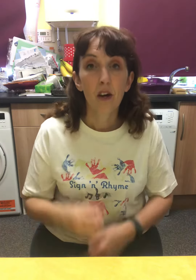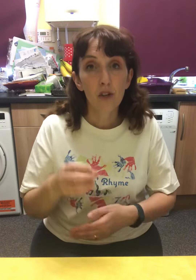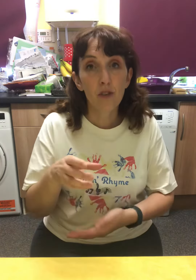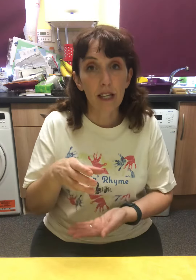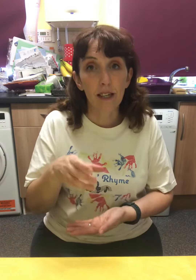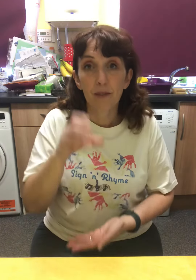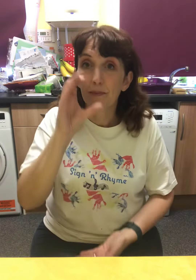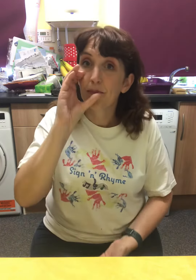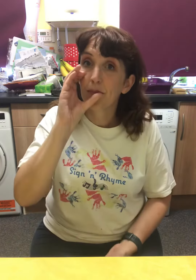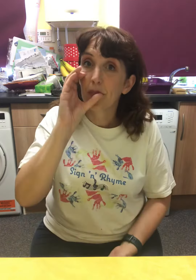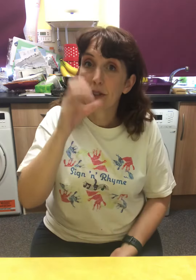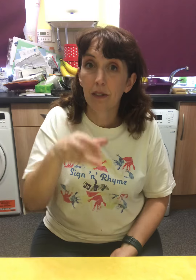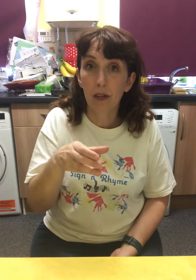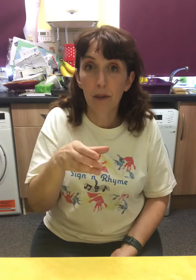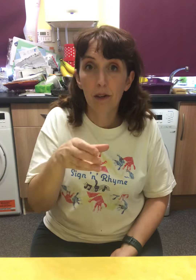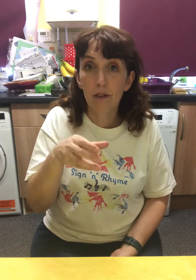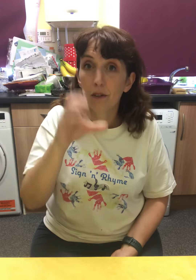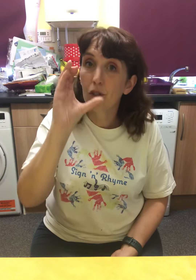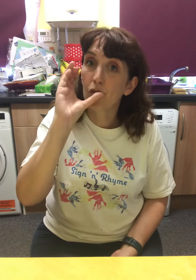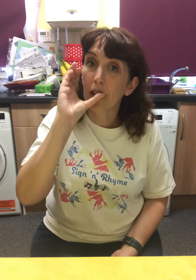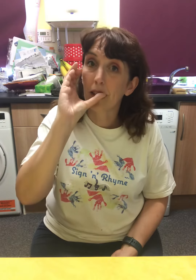DRINK. There we are. A DRINK.